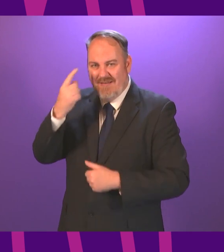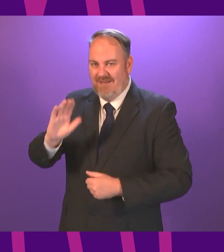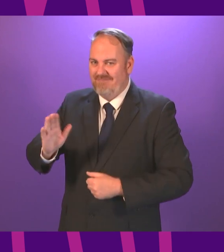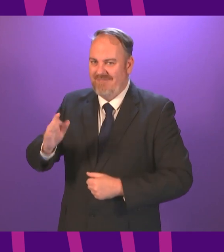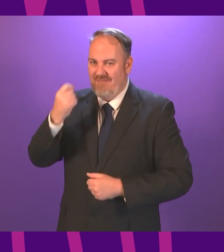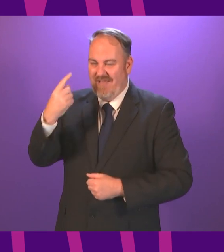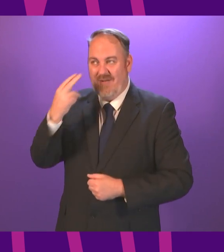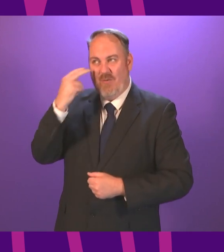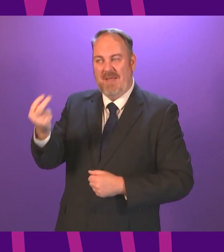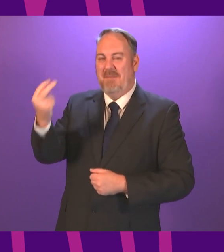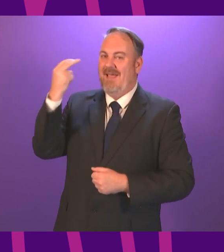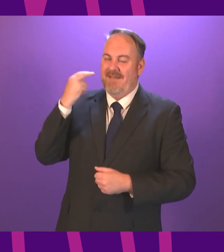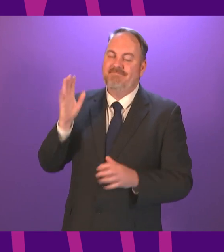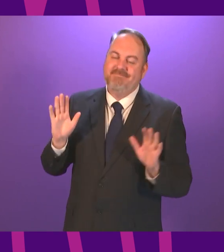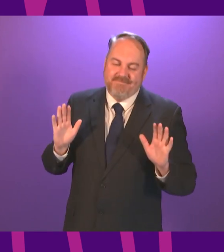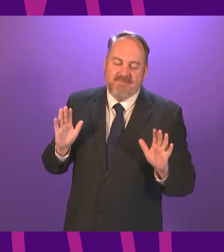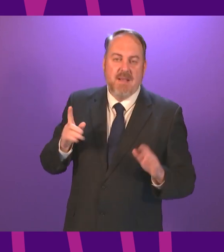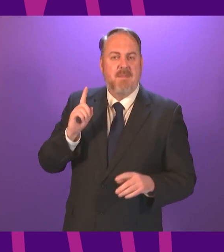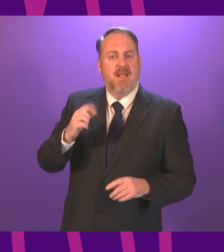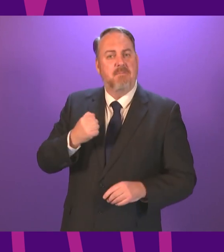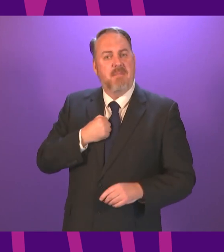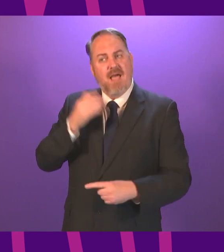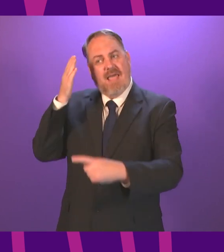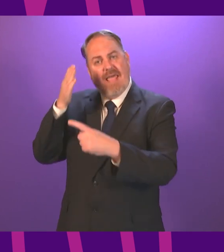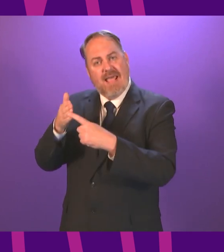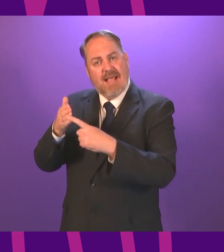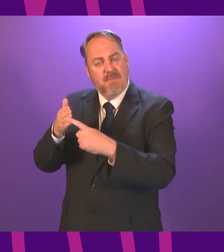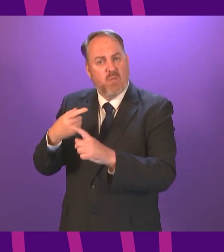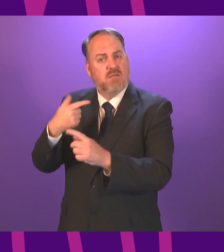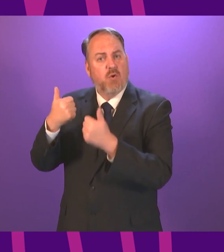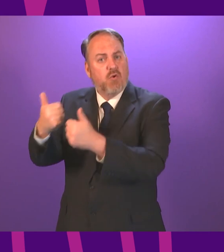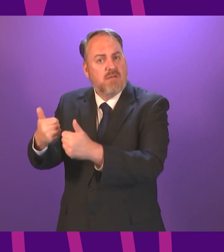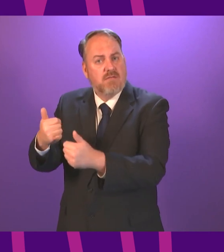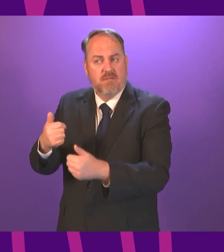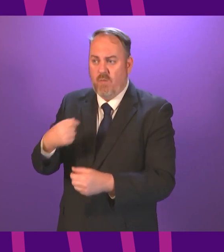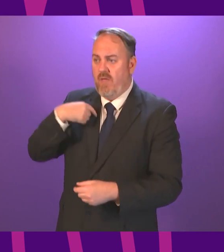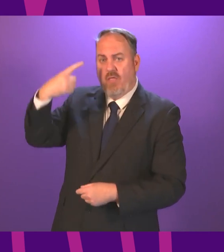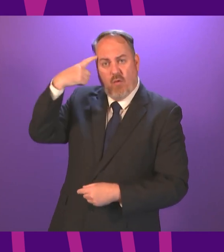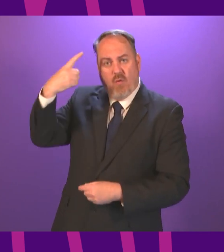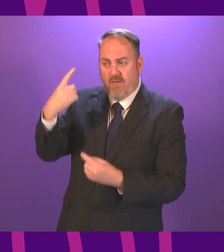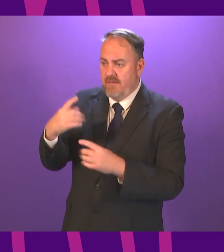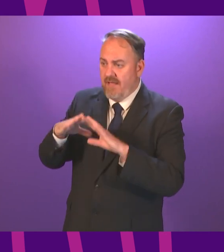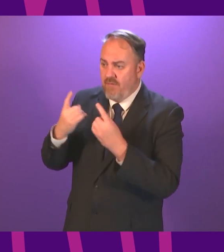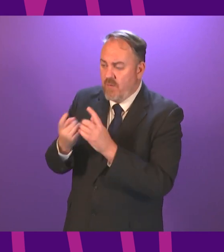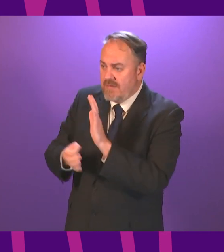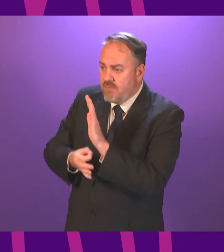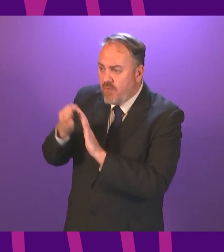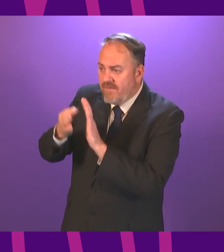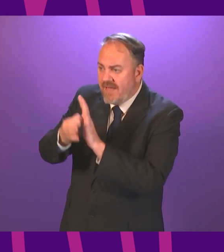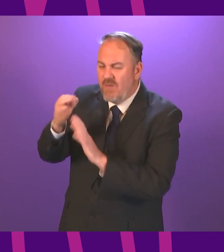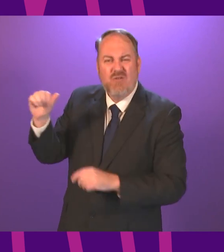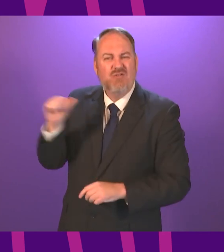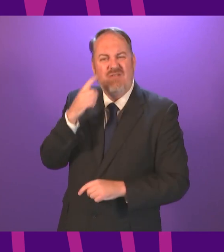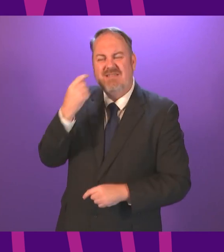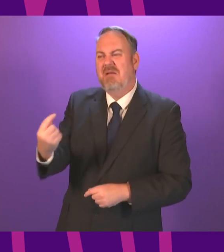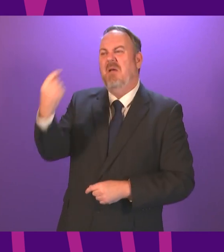accept that that was done with good intentions when we thought things were improving so I don't think we should be going back and blaming